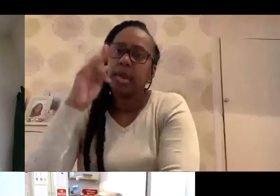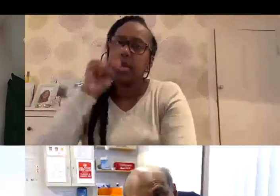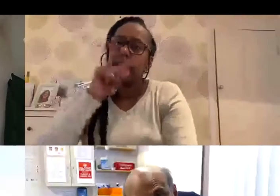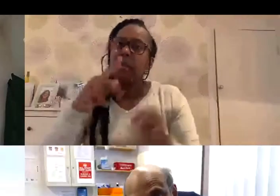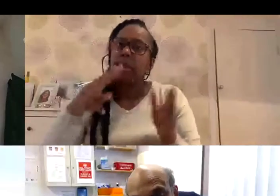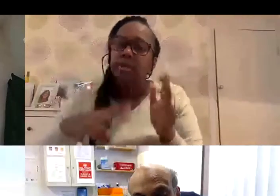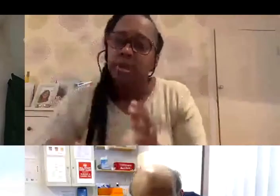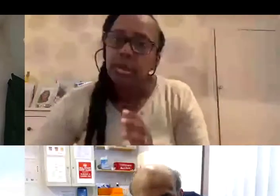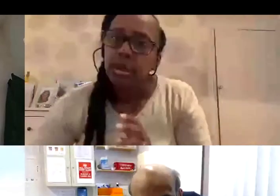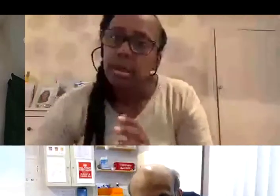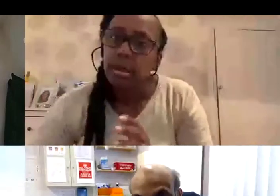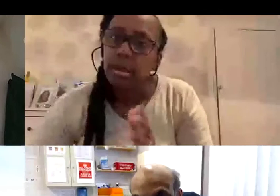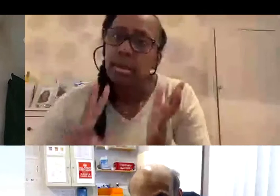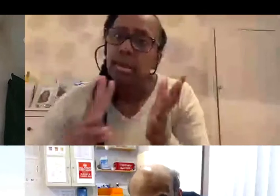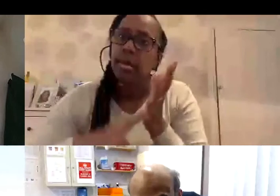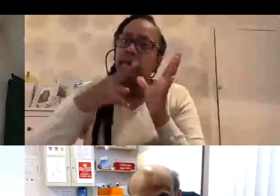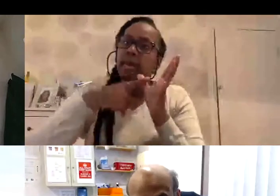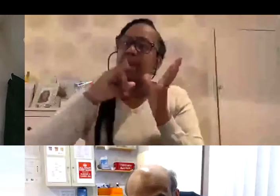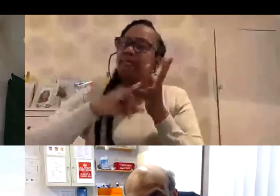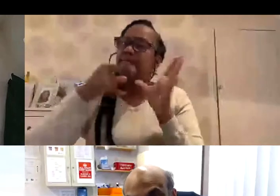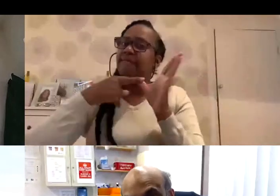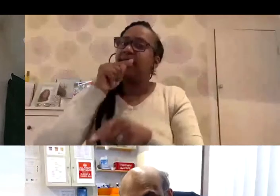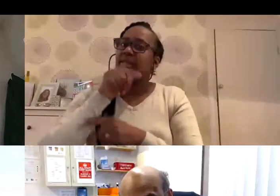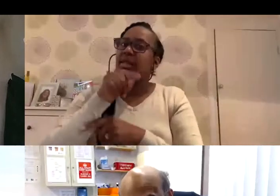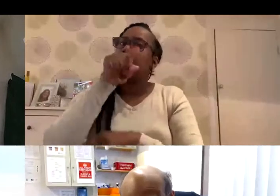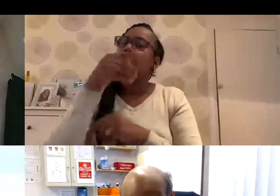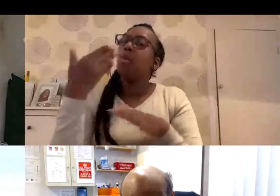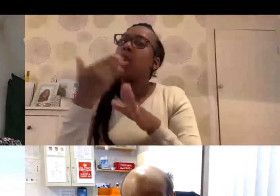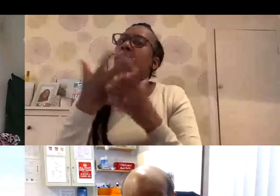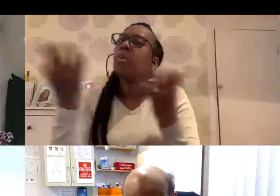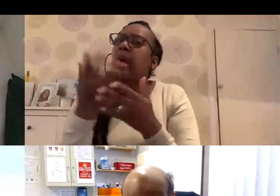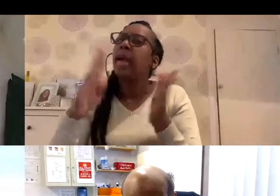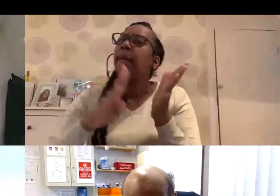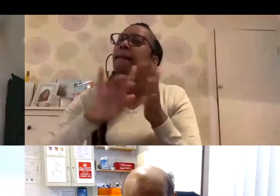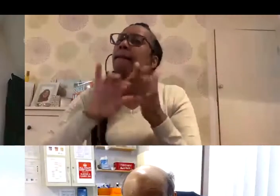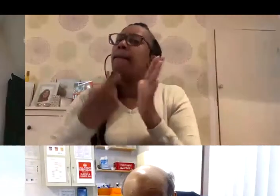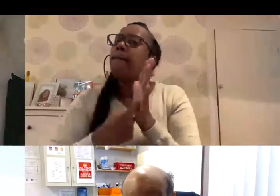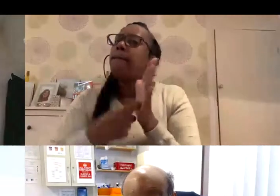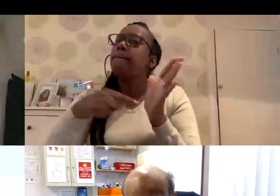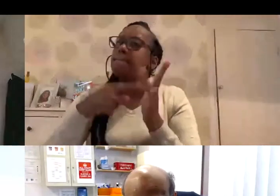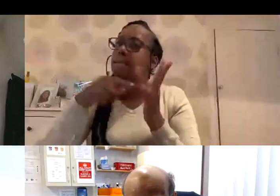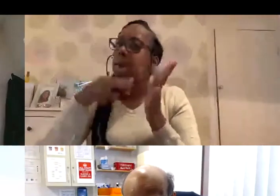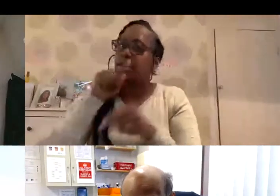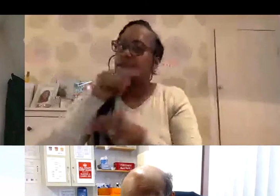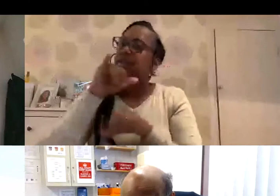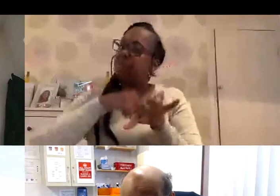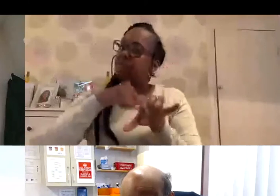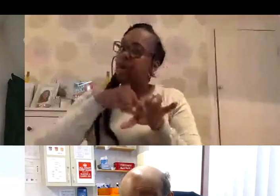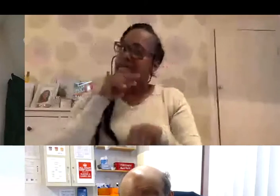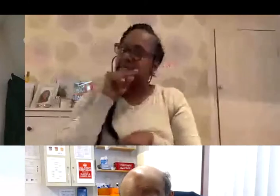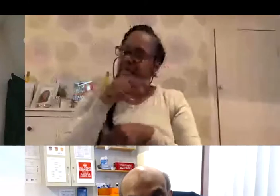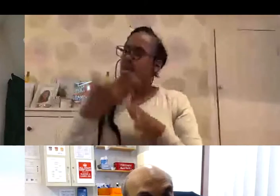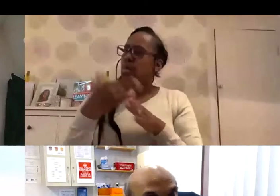for the last 20 years and I currently work in both the vaccination clinics in Merton,